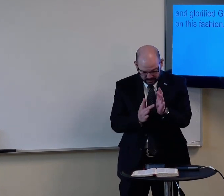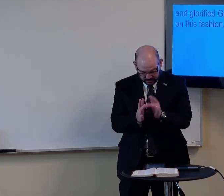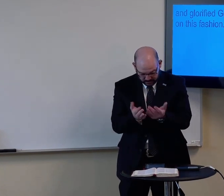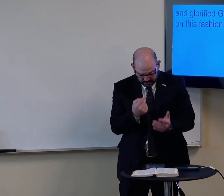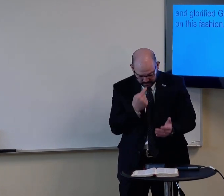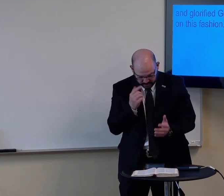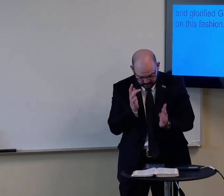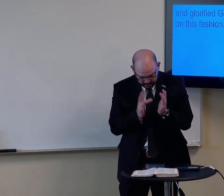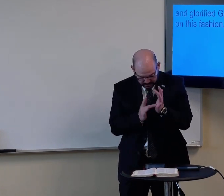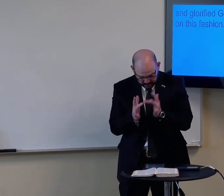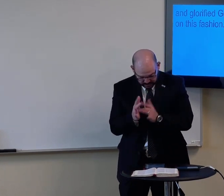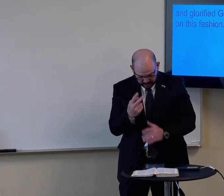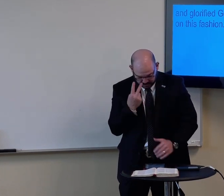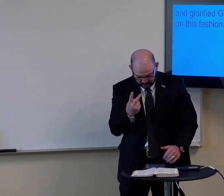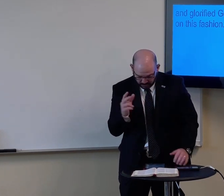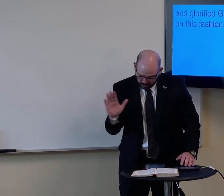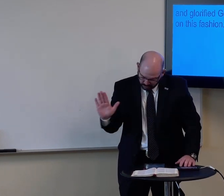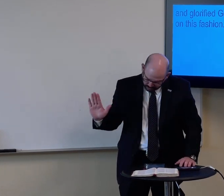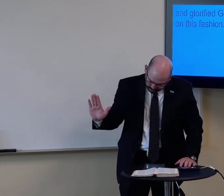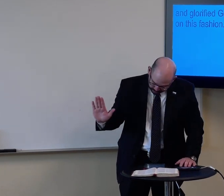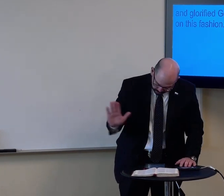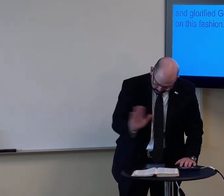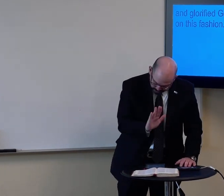And Jesus saw